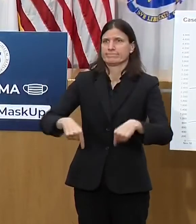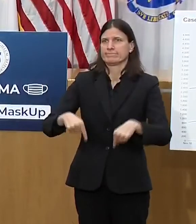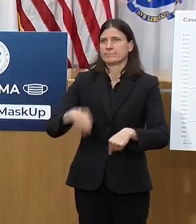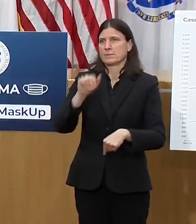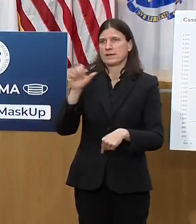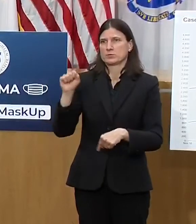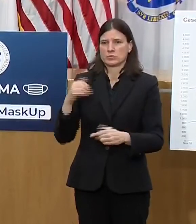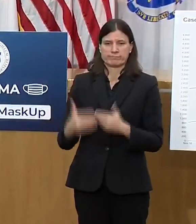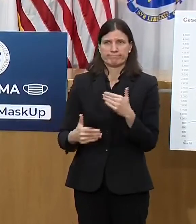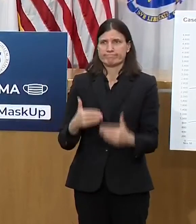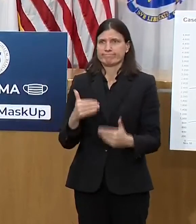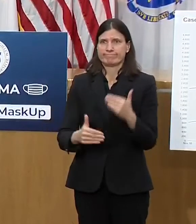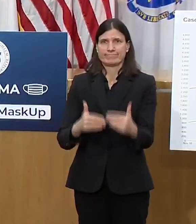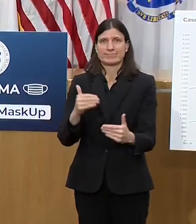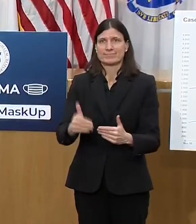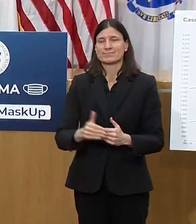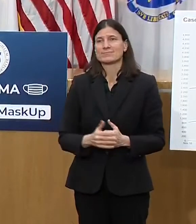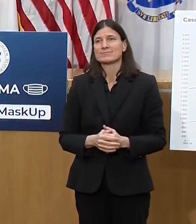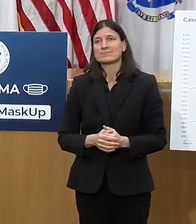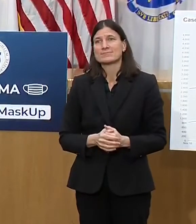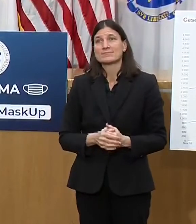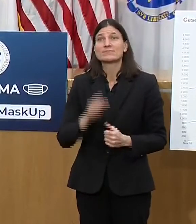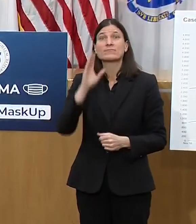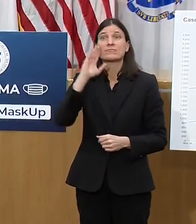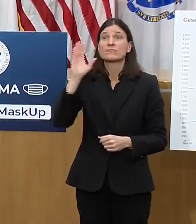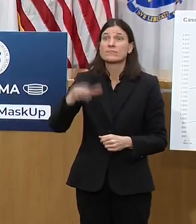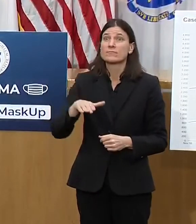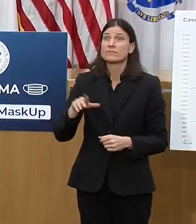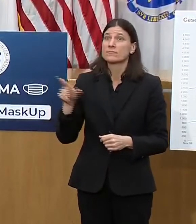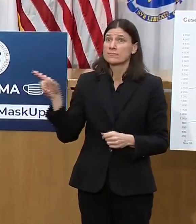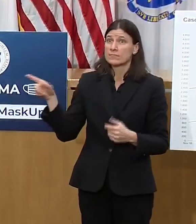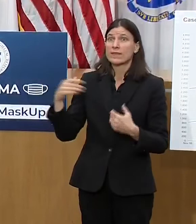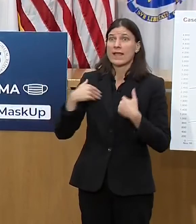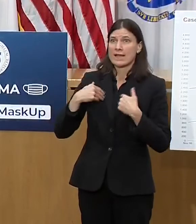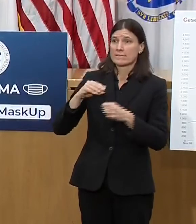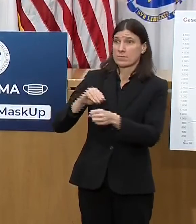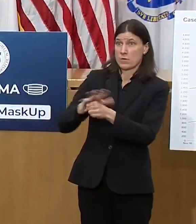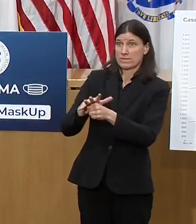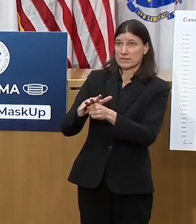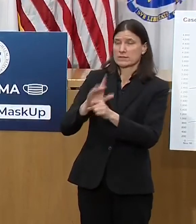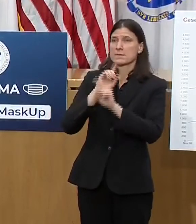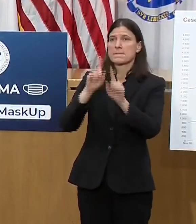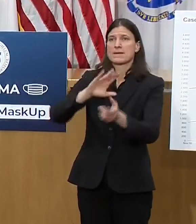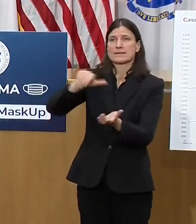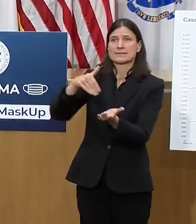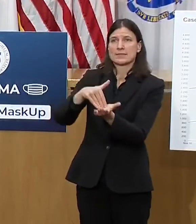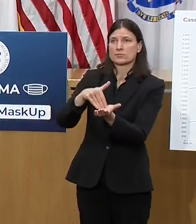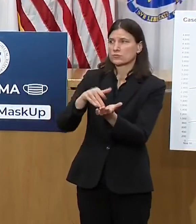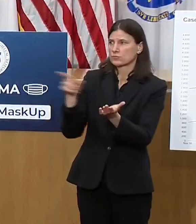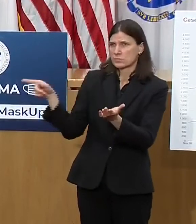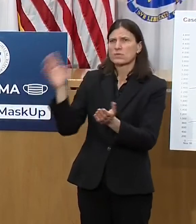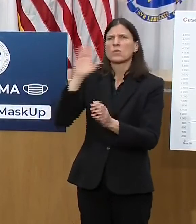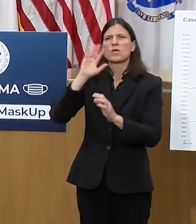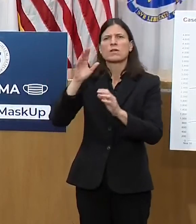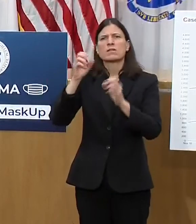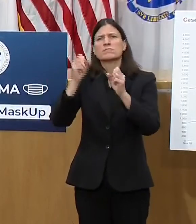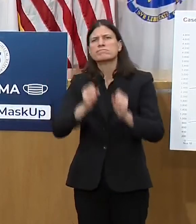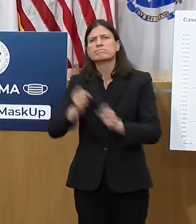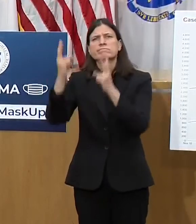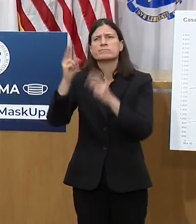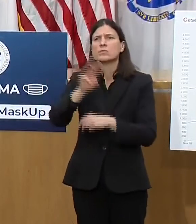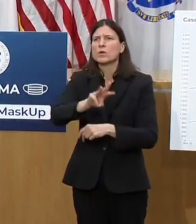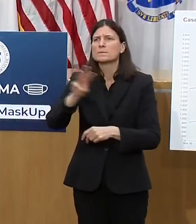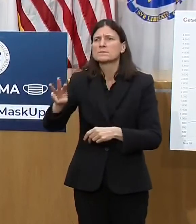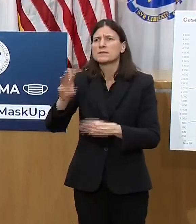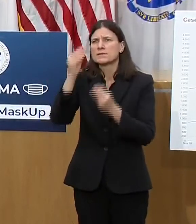coordination with the COVID command center, a public dashboard that keeps track will be launched next week. Secretary Sutter's